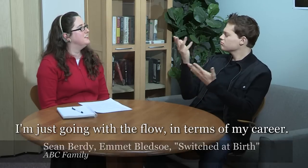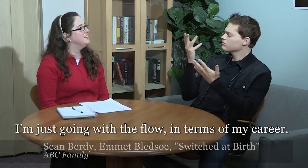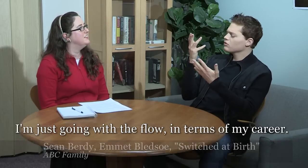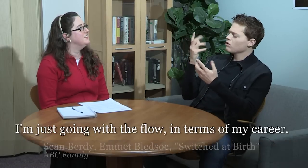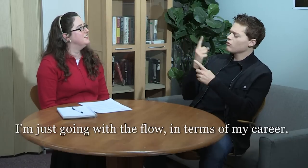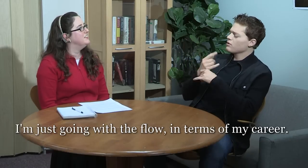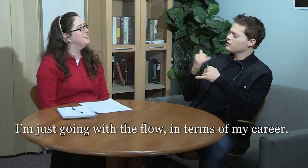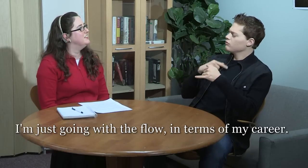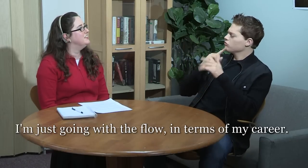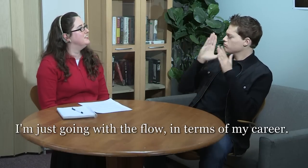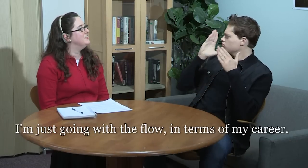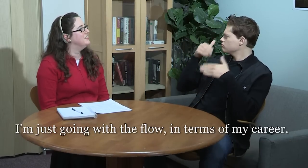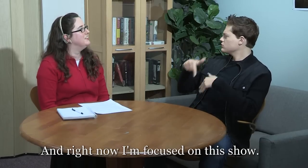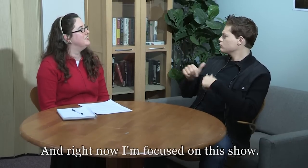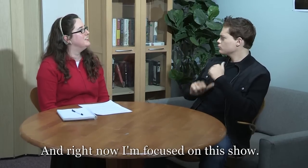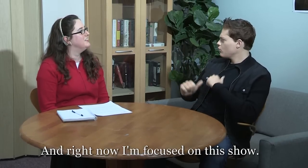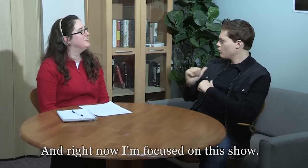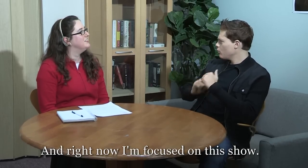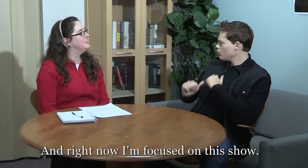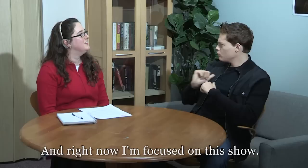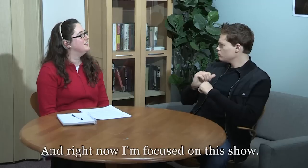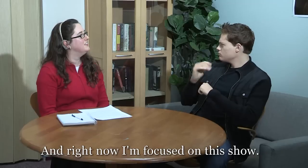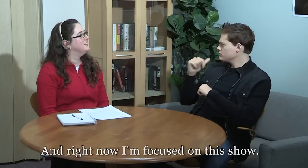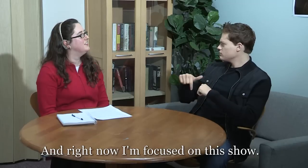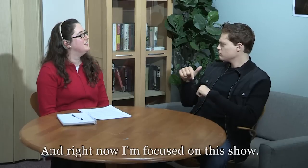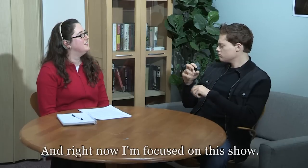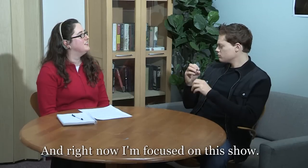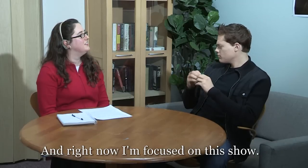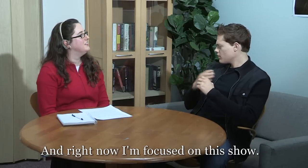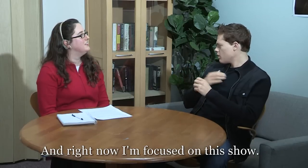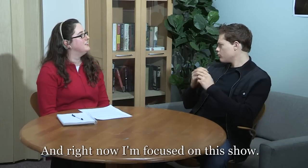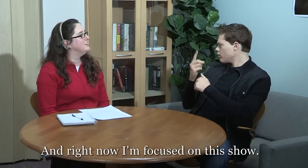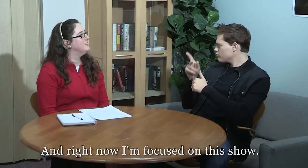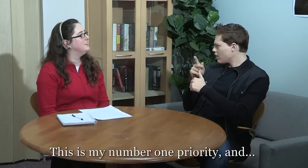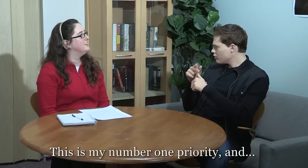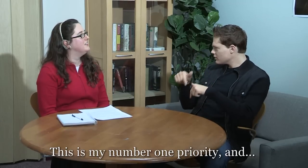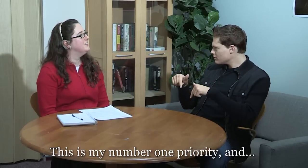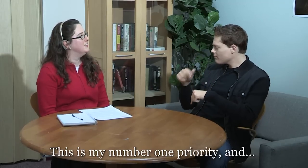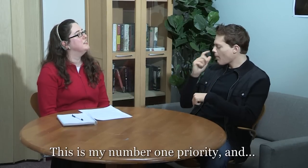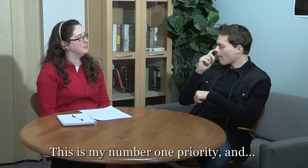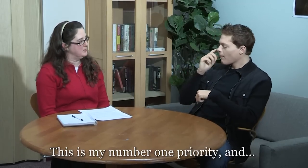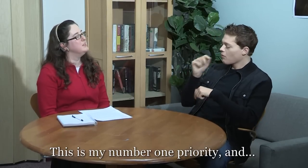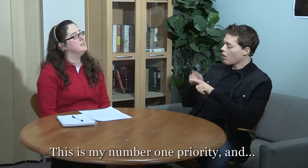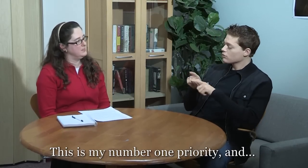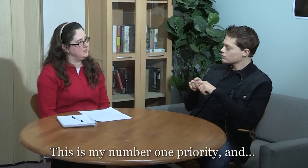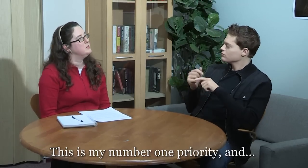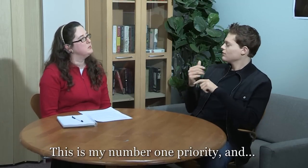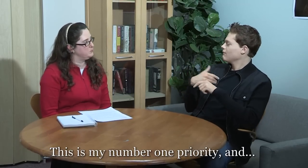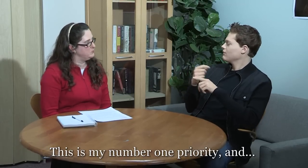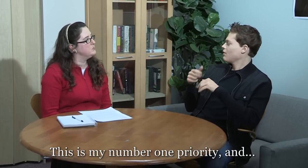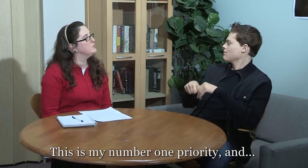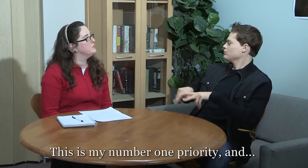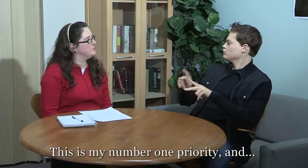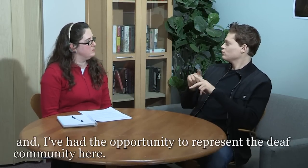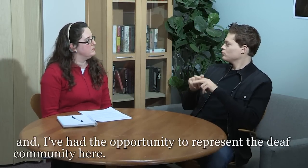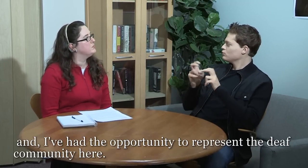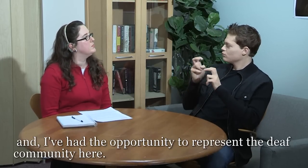in terms of my career. Right now I'm just focused on this show. This is my number one priority and also